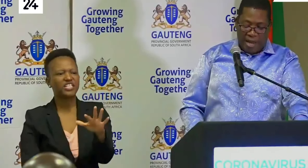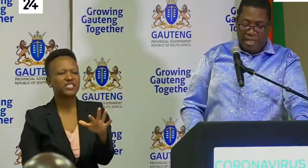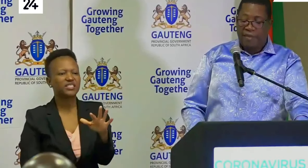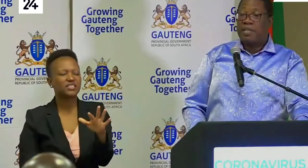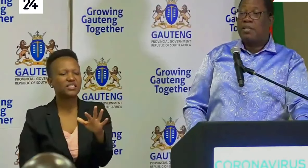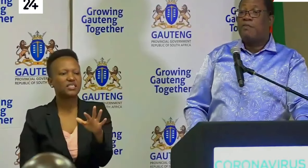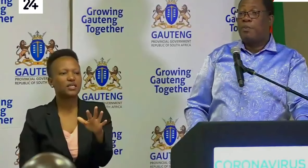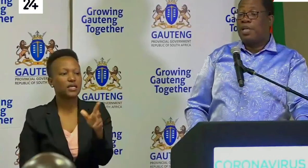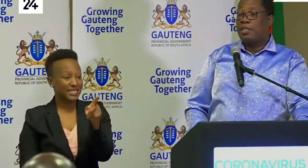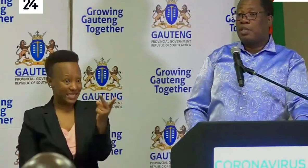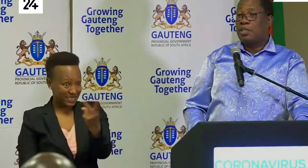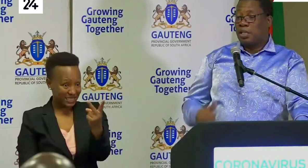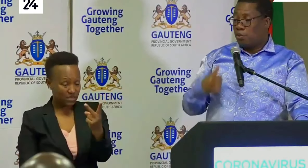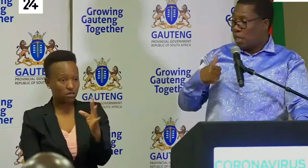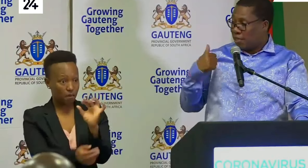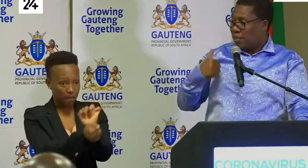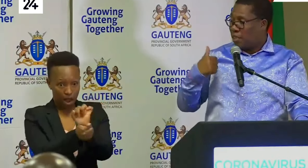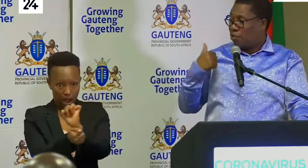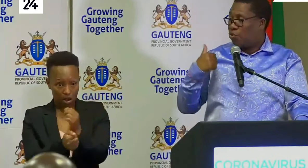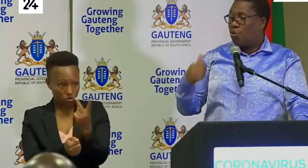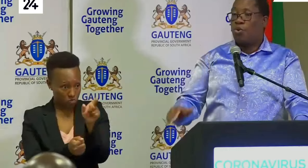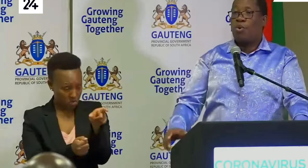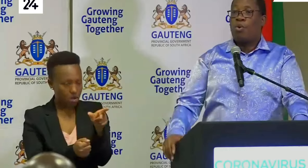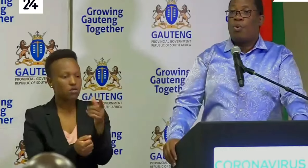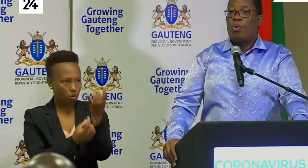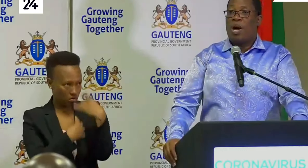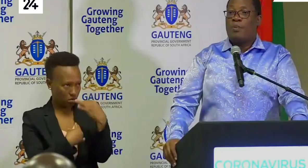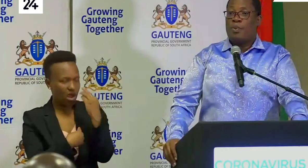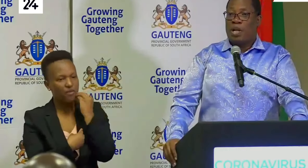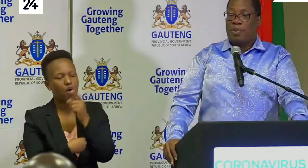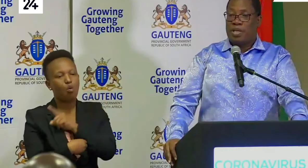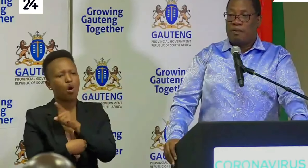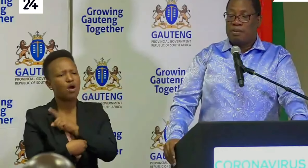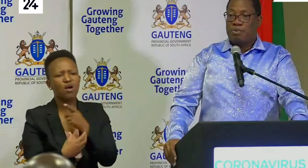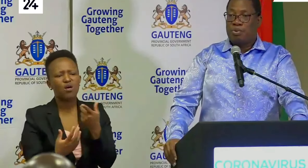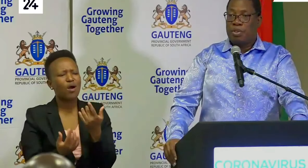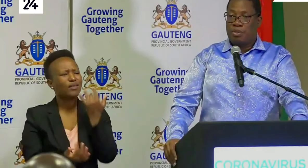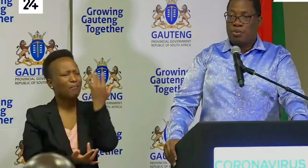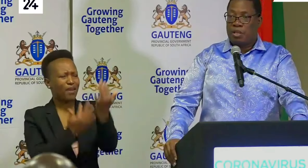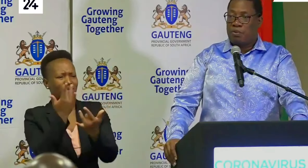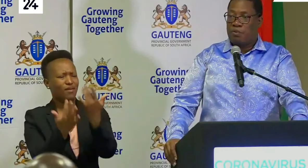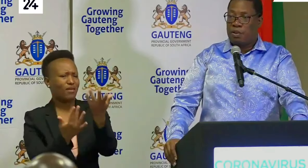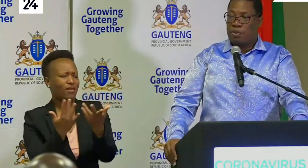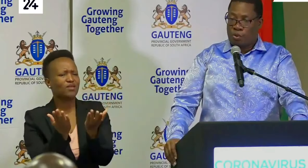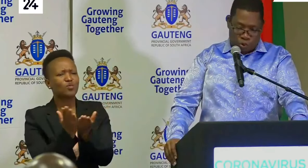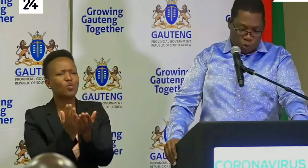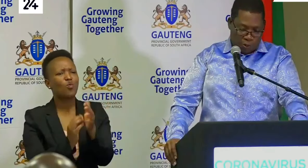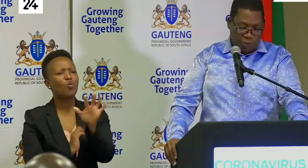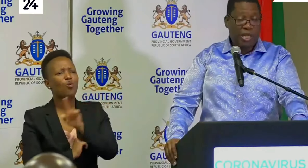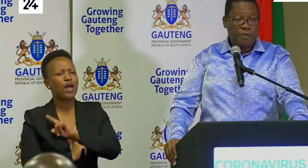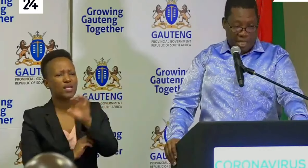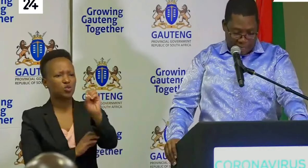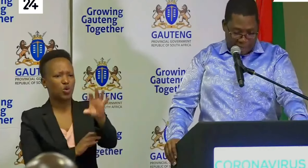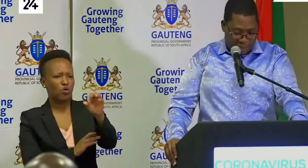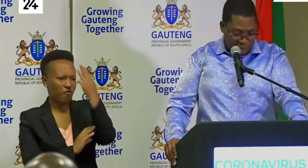might give us information that will assist us to know why people are bailing our schools in Soshanguville so those two